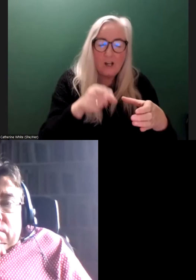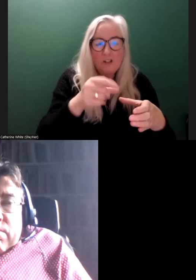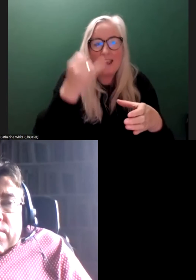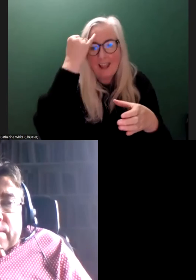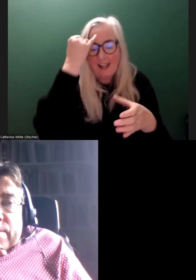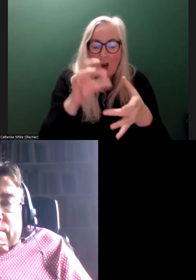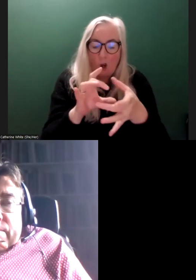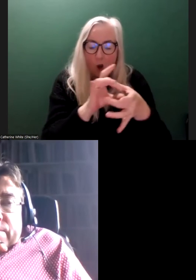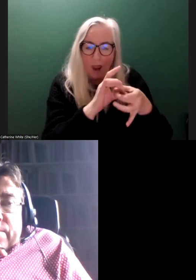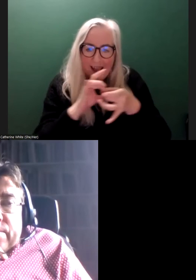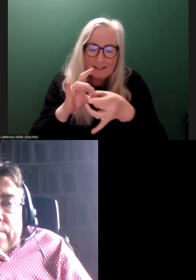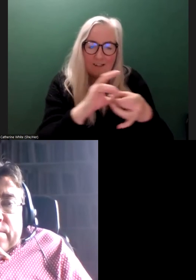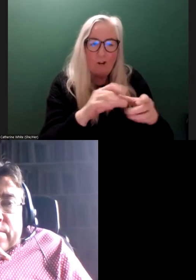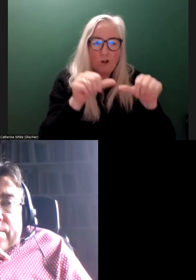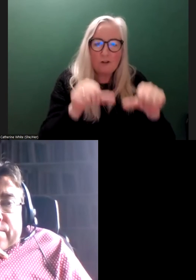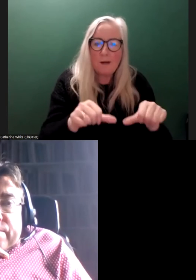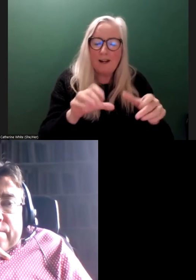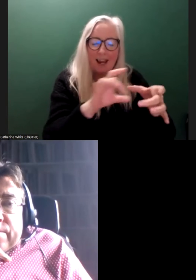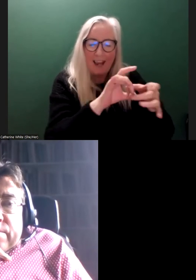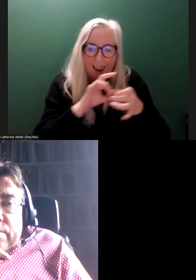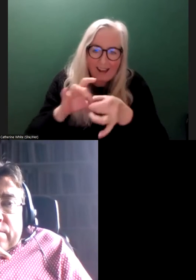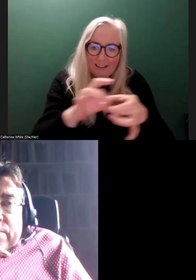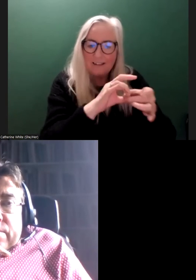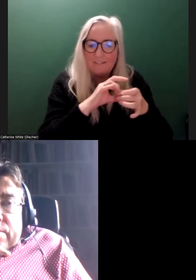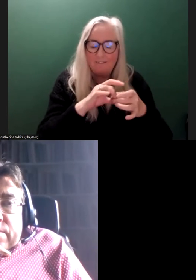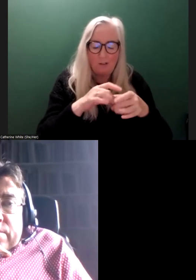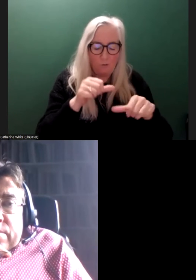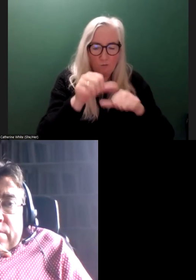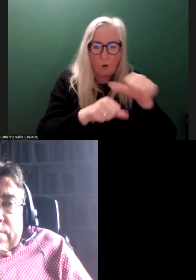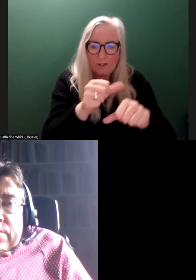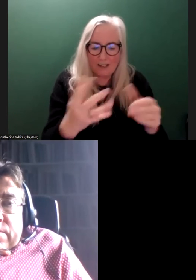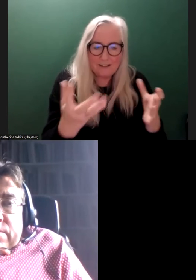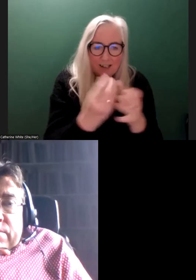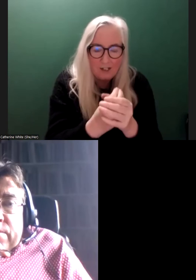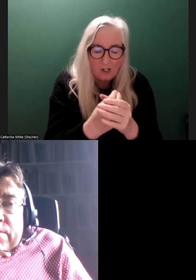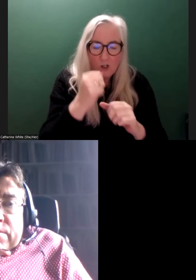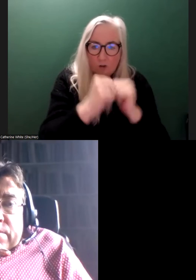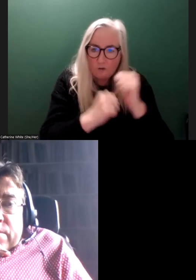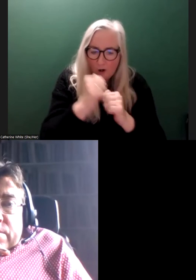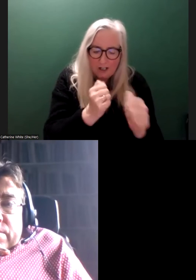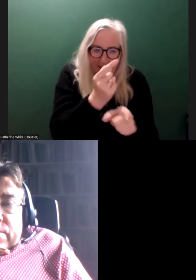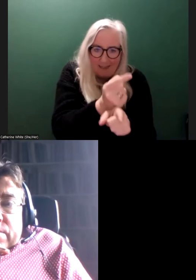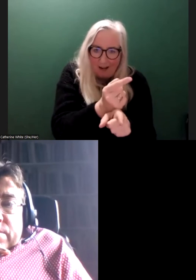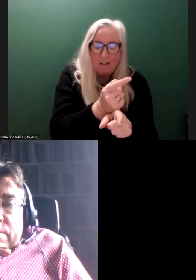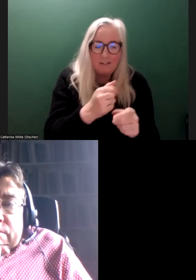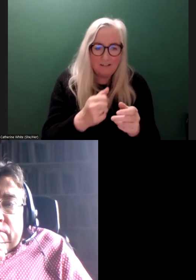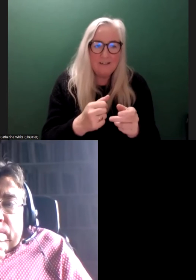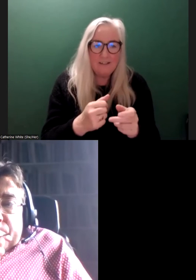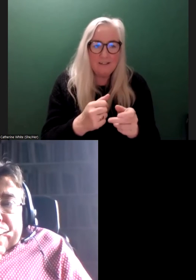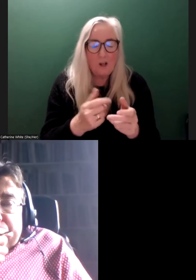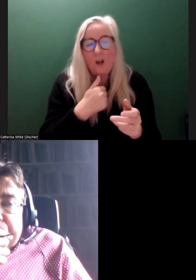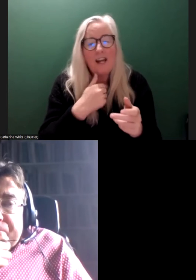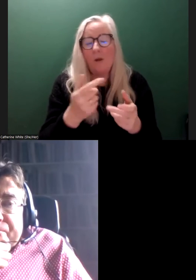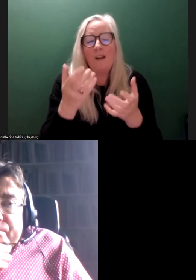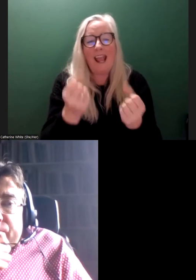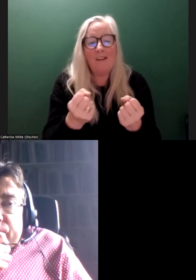collective agreement, collective processes, where those are structured around them. I mean, even the way we do, we run consultations in the